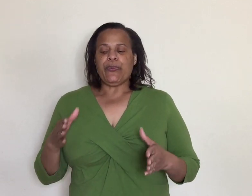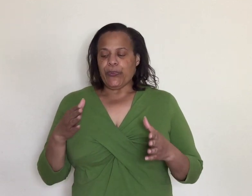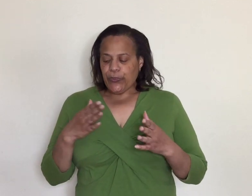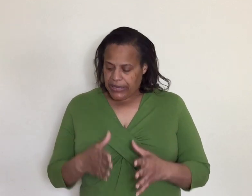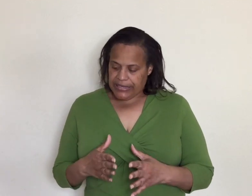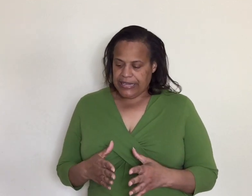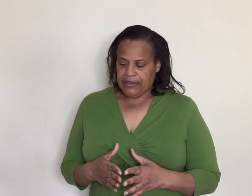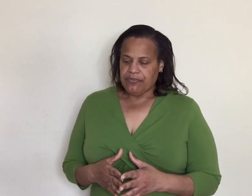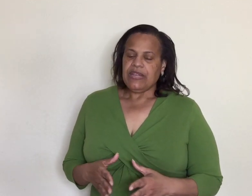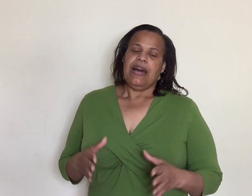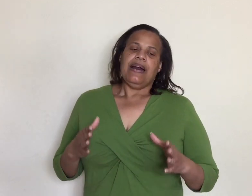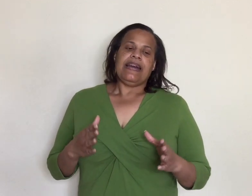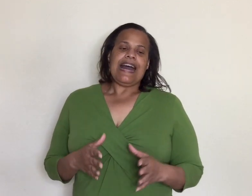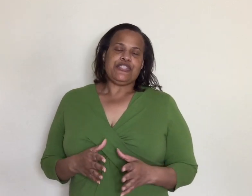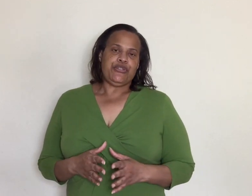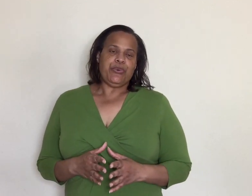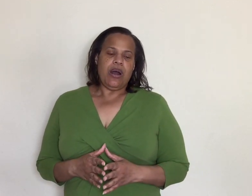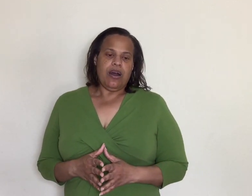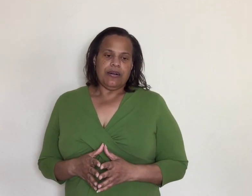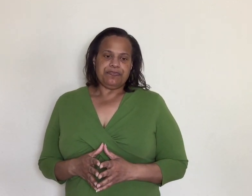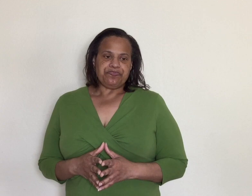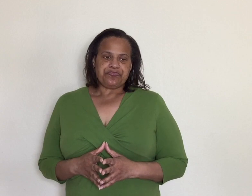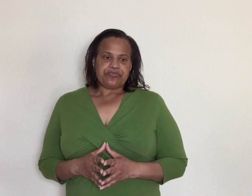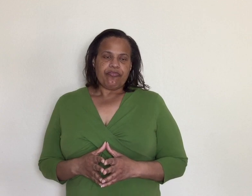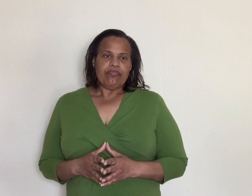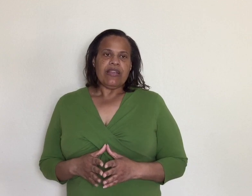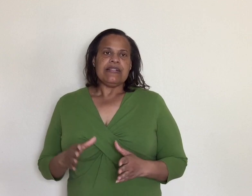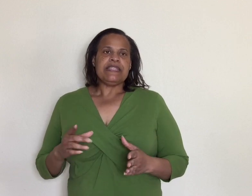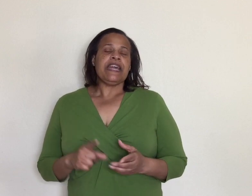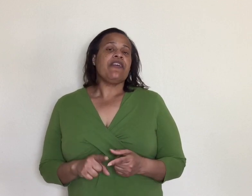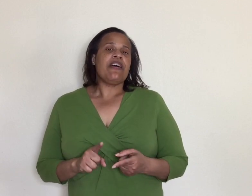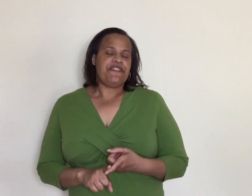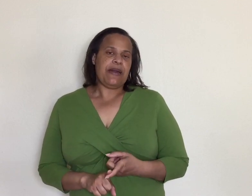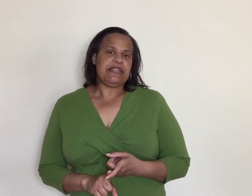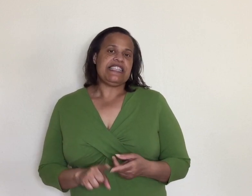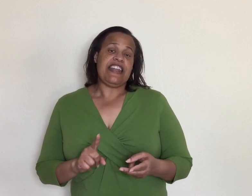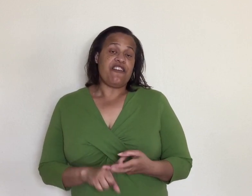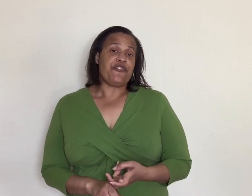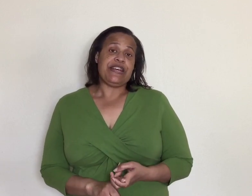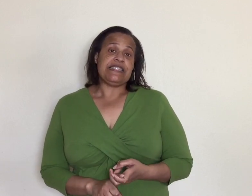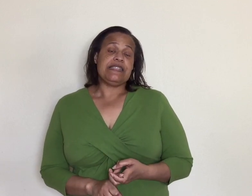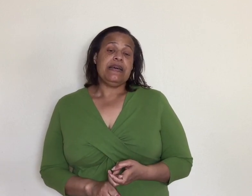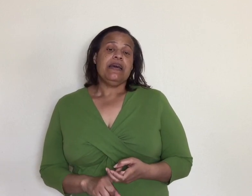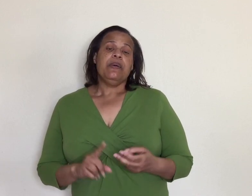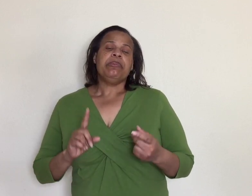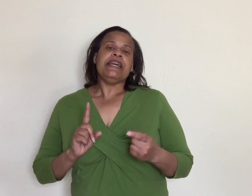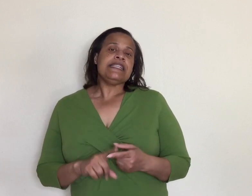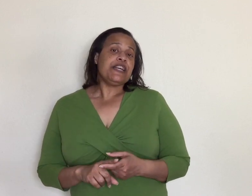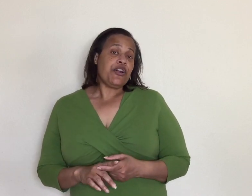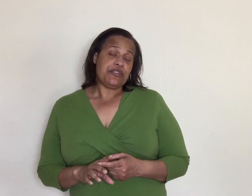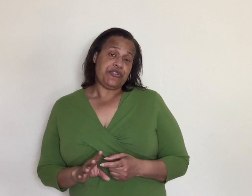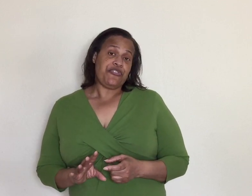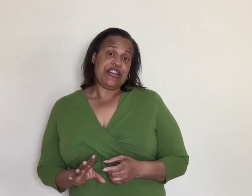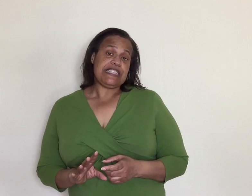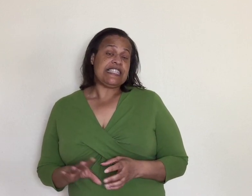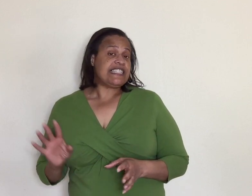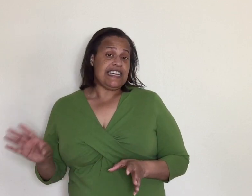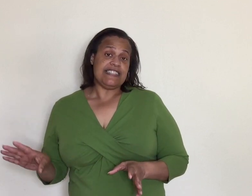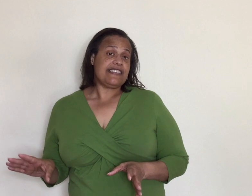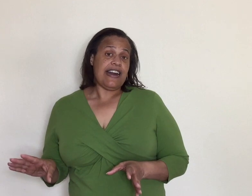really got to uh take care of our families and our friends please encourage your friends to stay inside